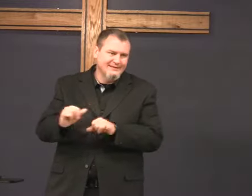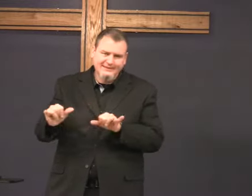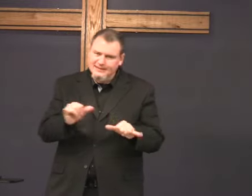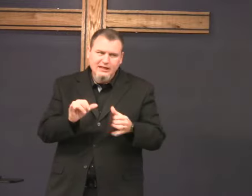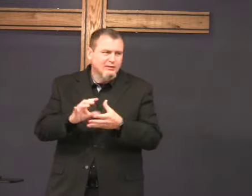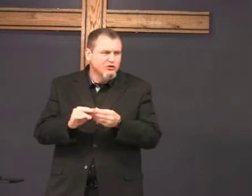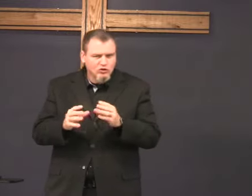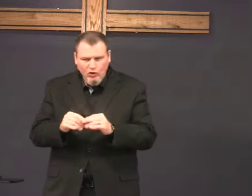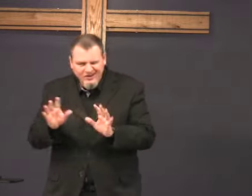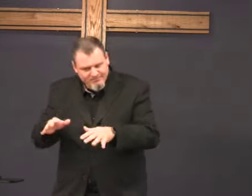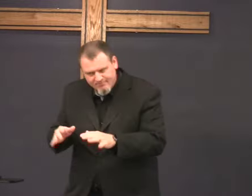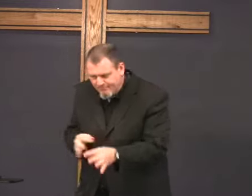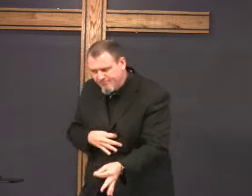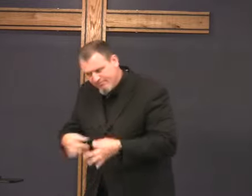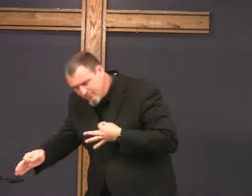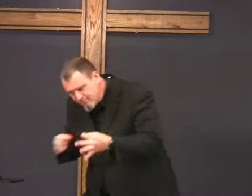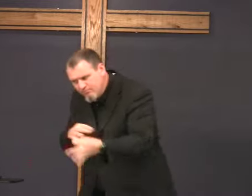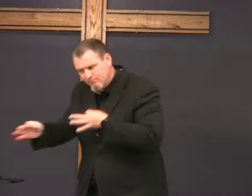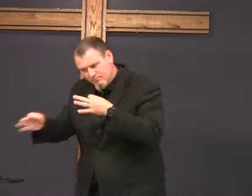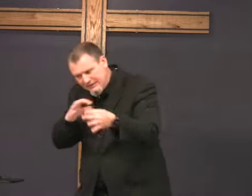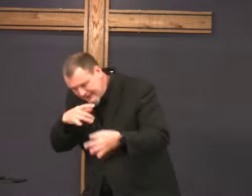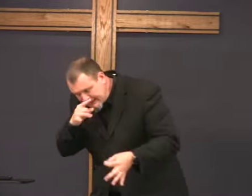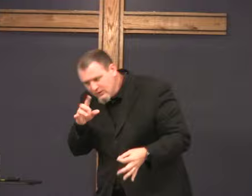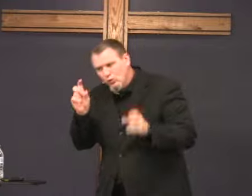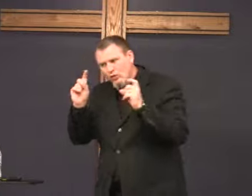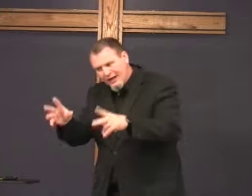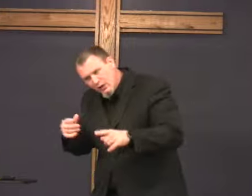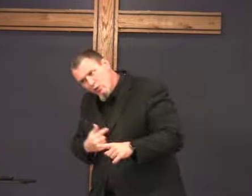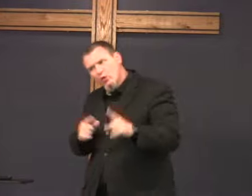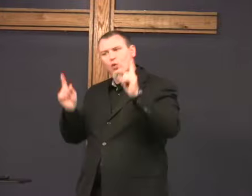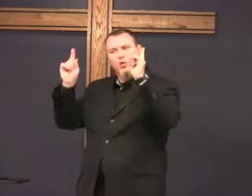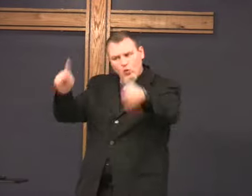year it's the same story tell the kids okay